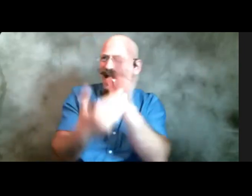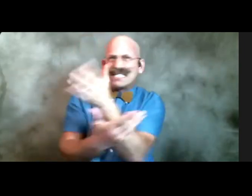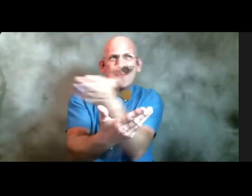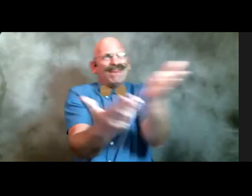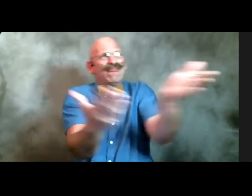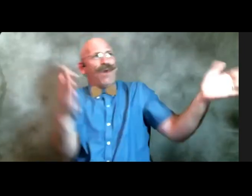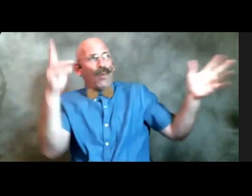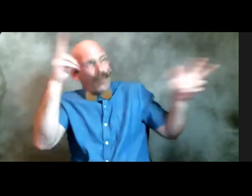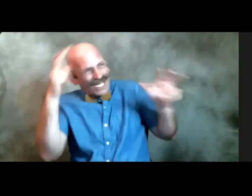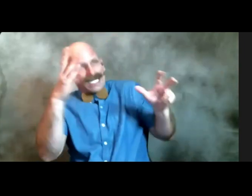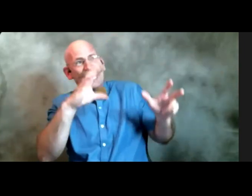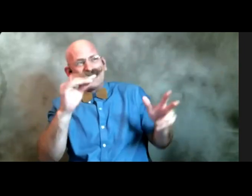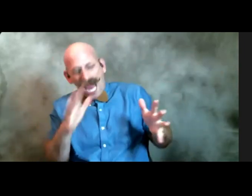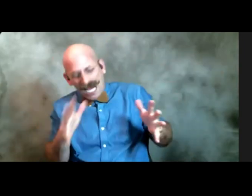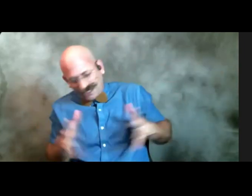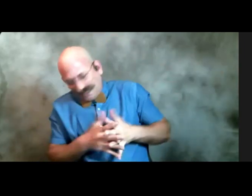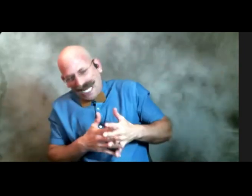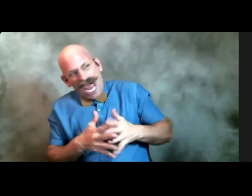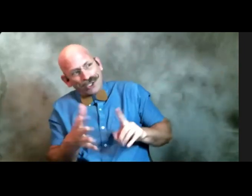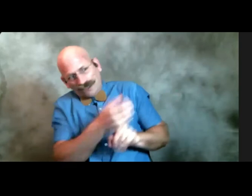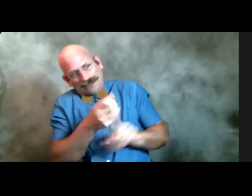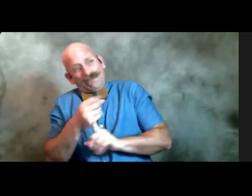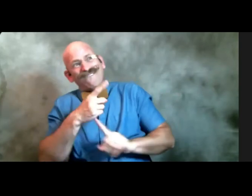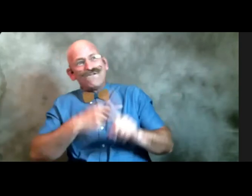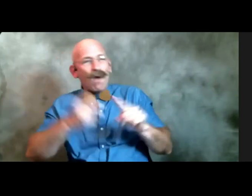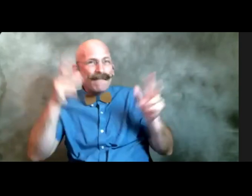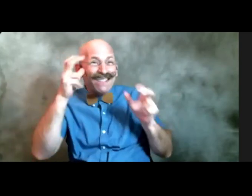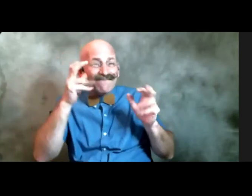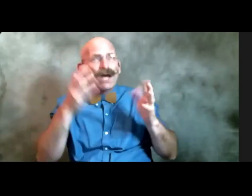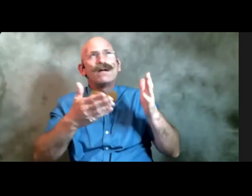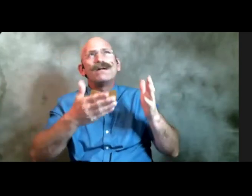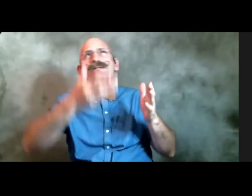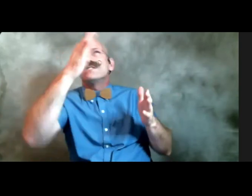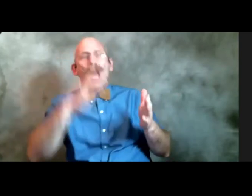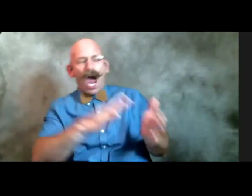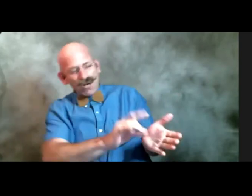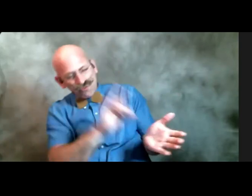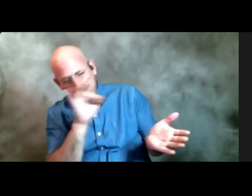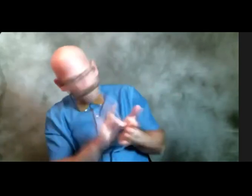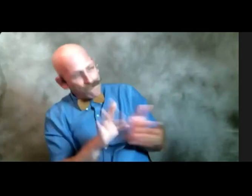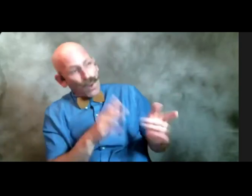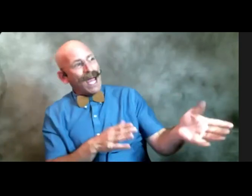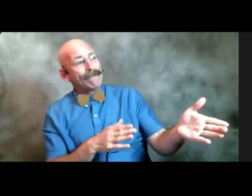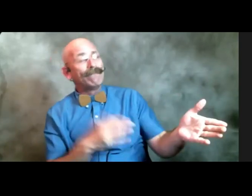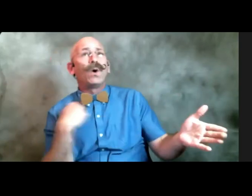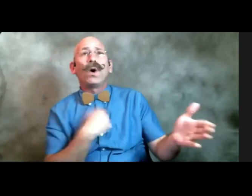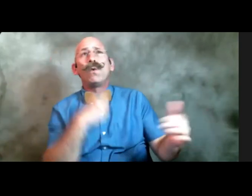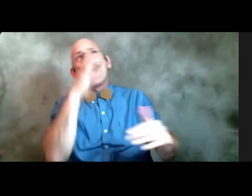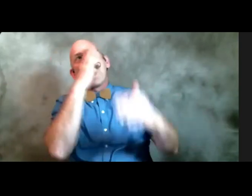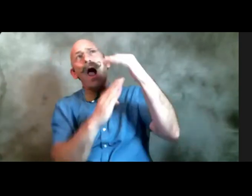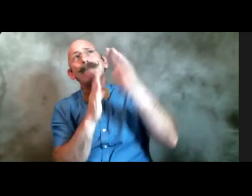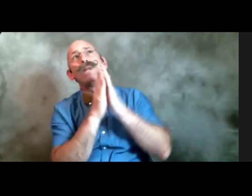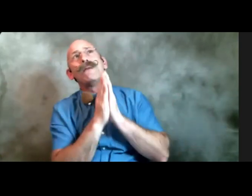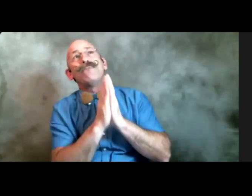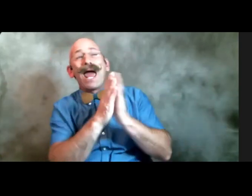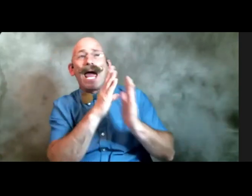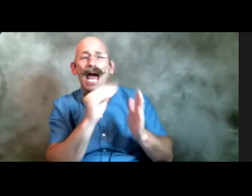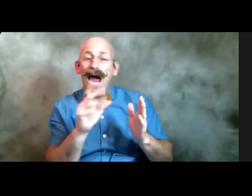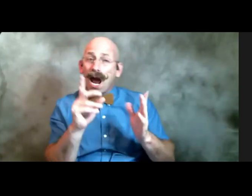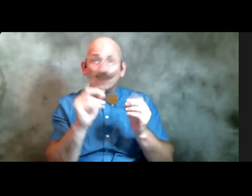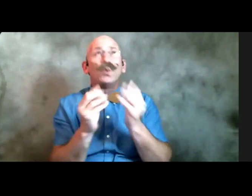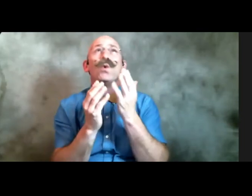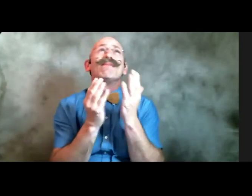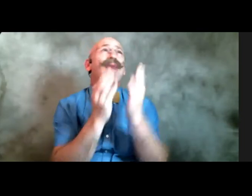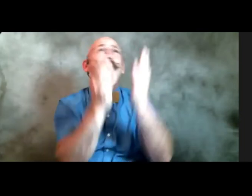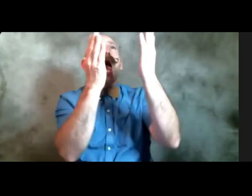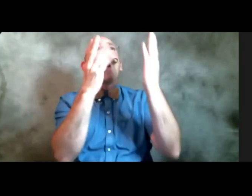snares of the devil may God rebuke him we humbly pray and do thou oh